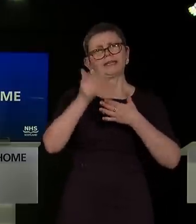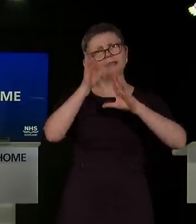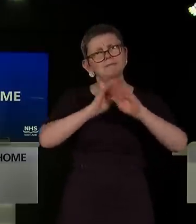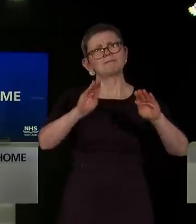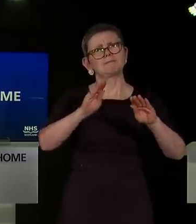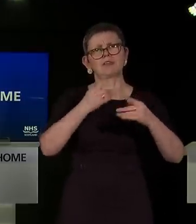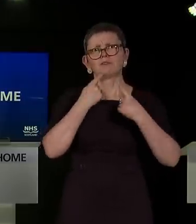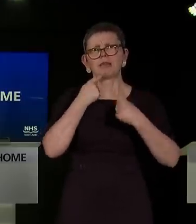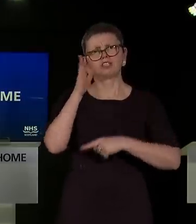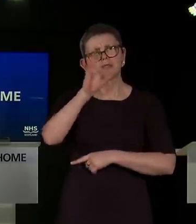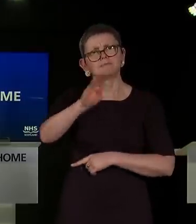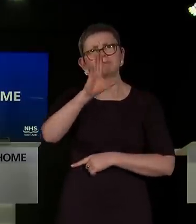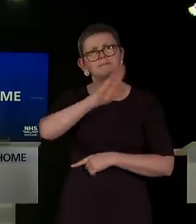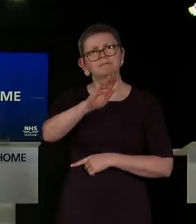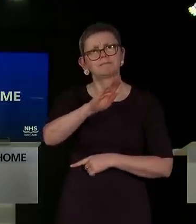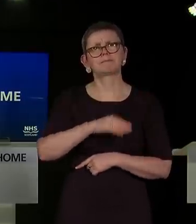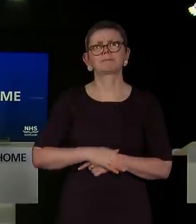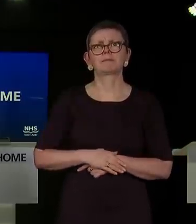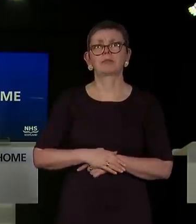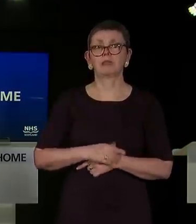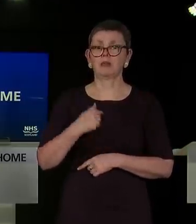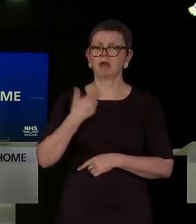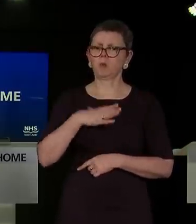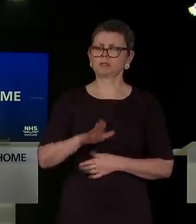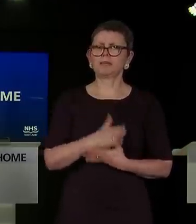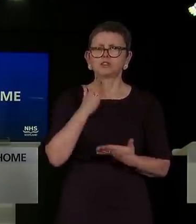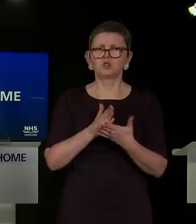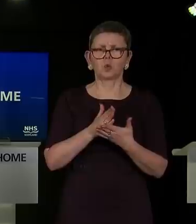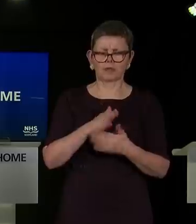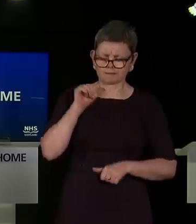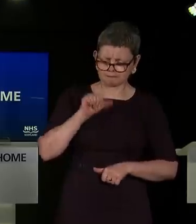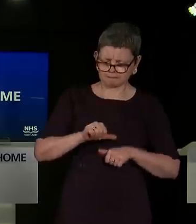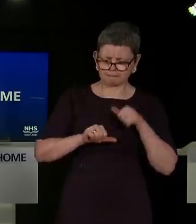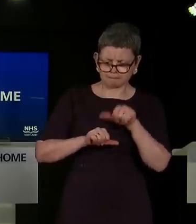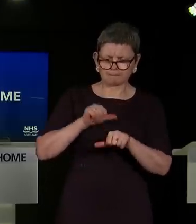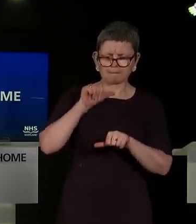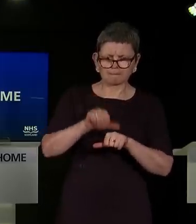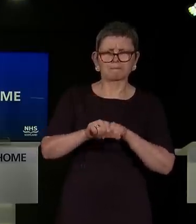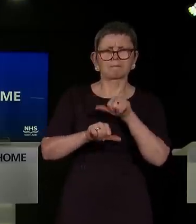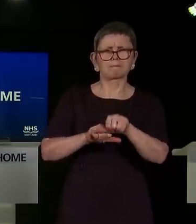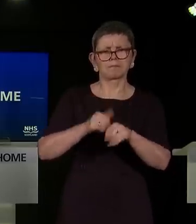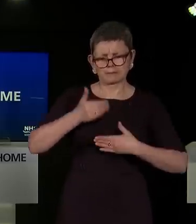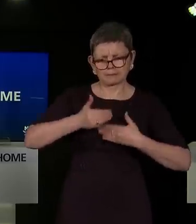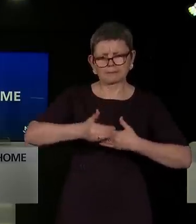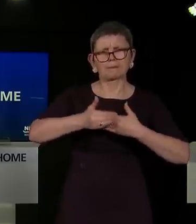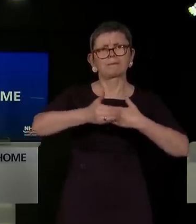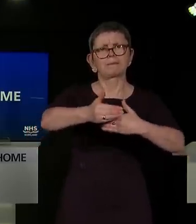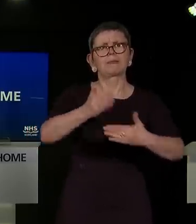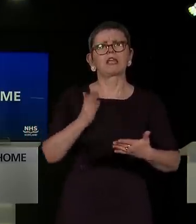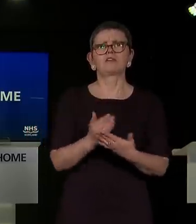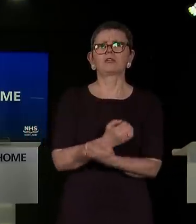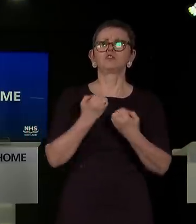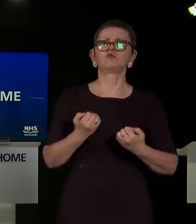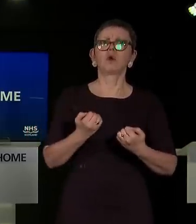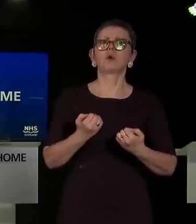of the way. I want to make sure that as we take each step on the path to recovery, the ground beneath us is as